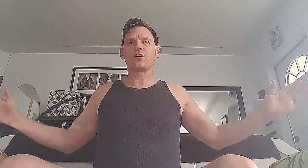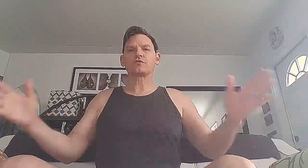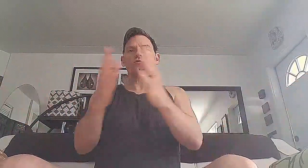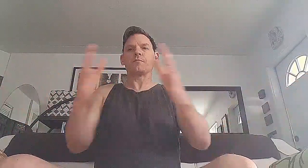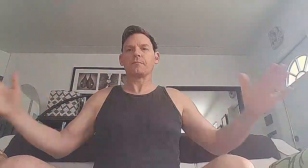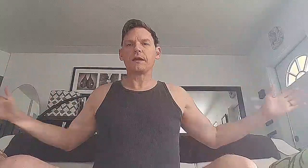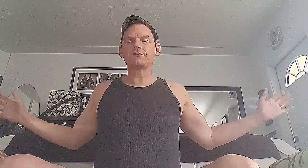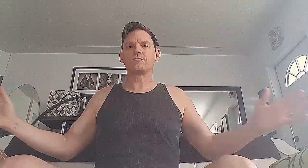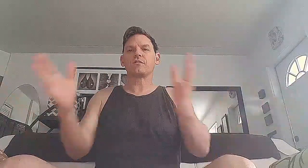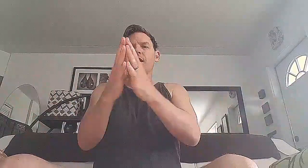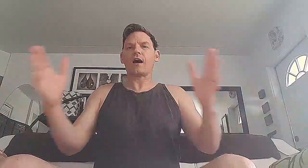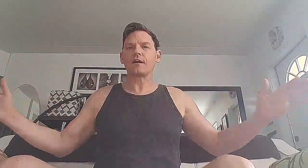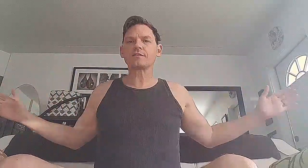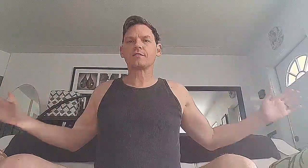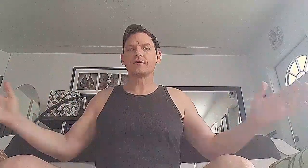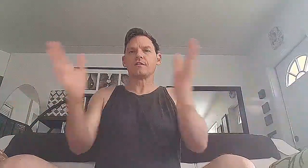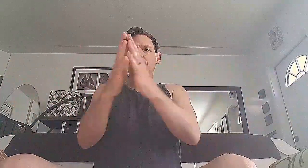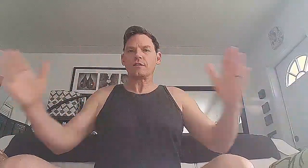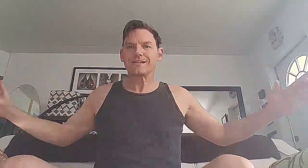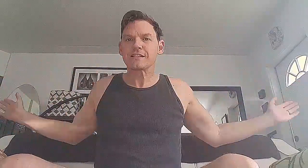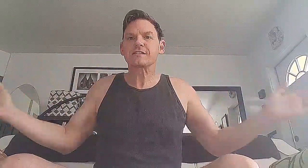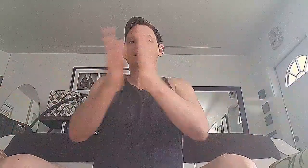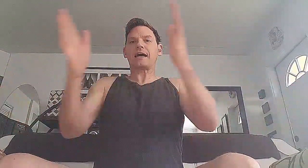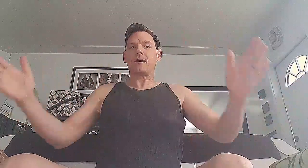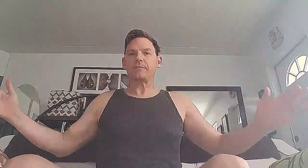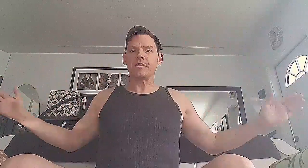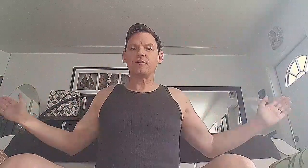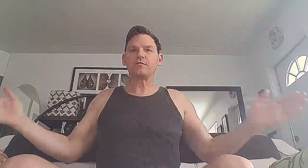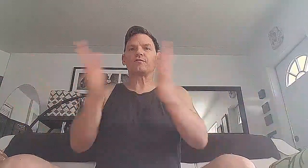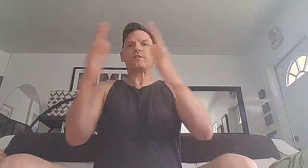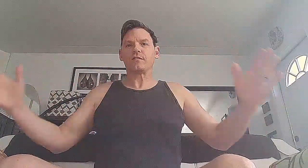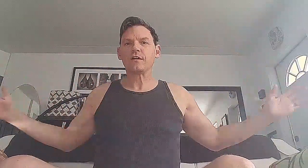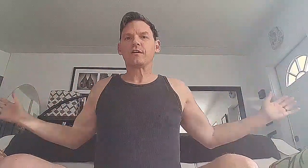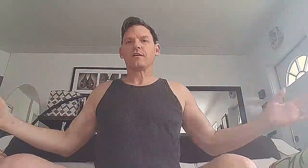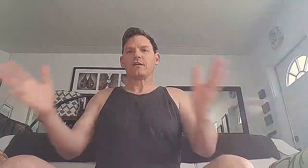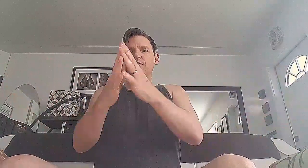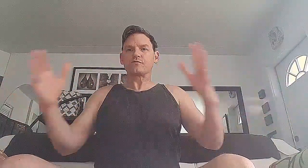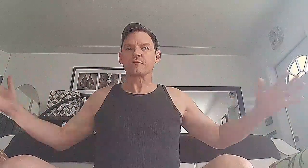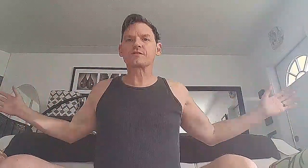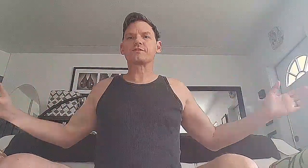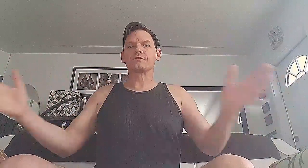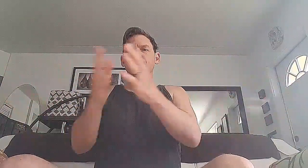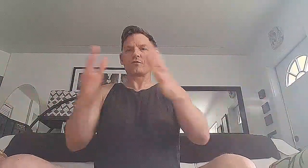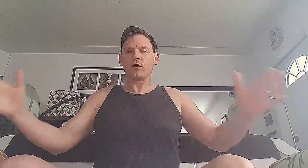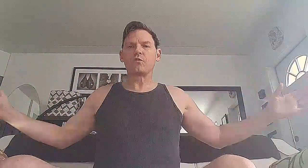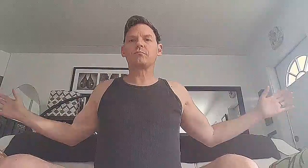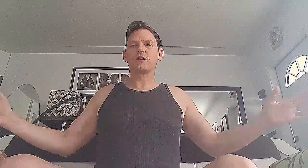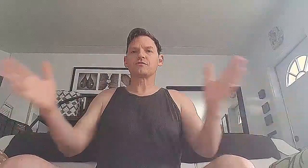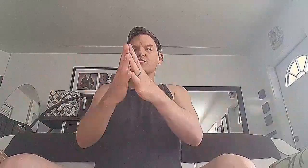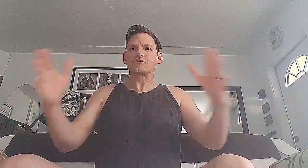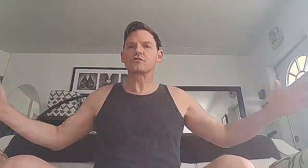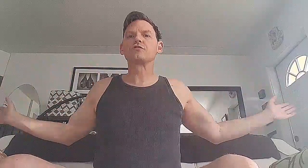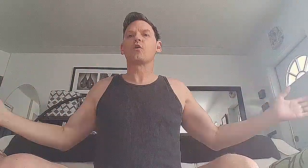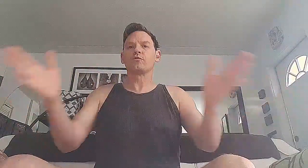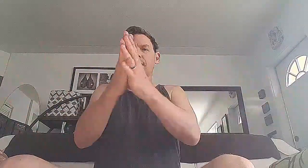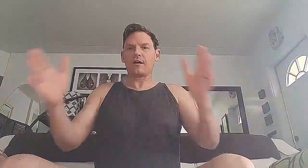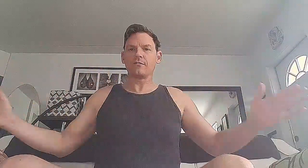also makes you not slap and use the resistance of your own muscles to slow down